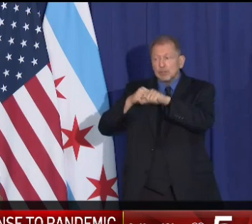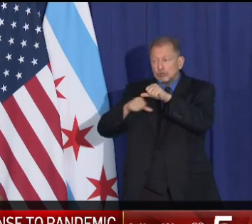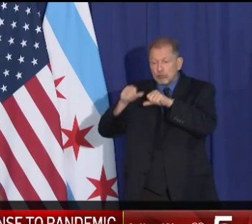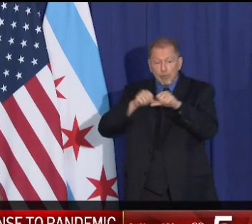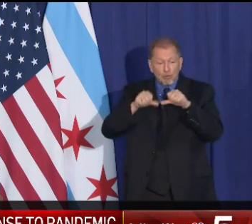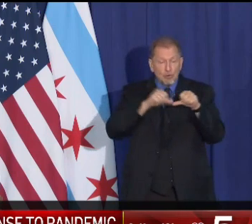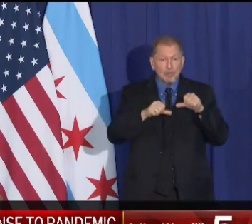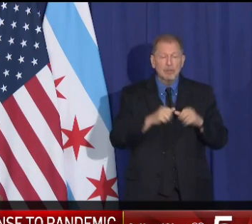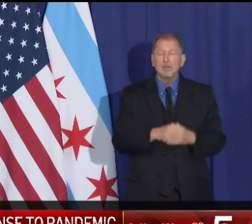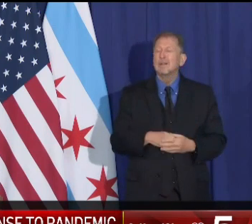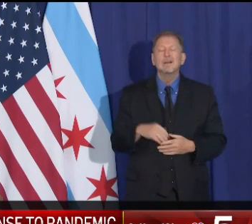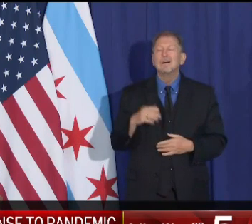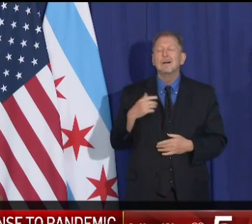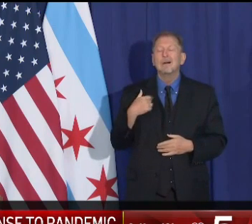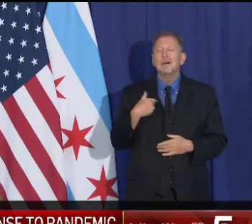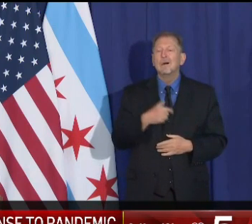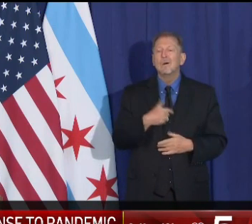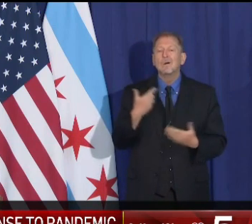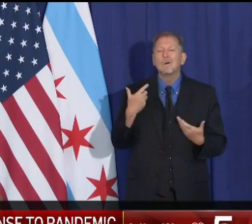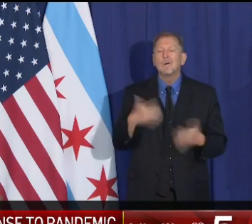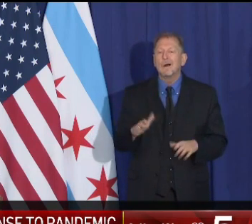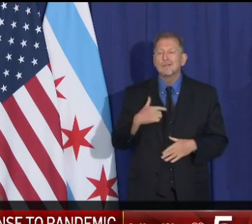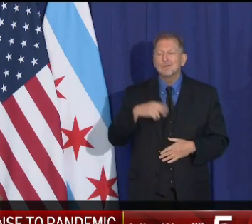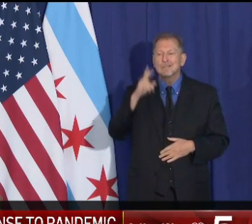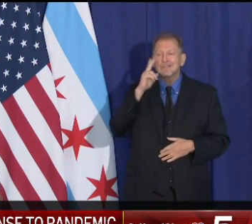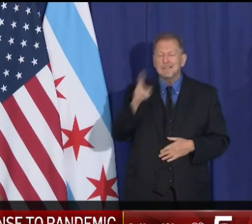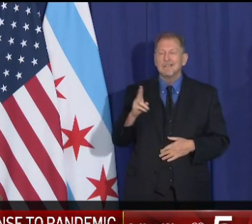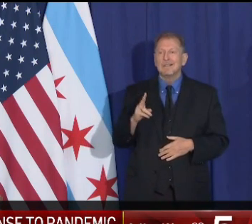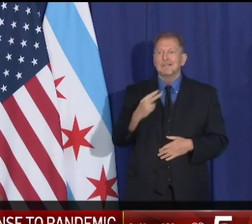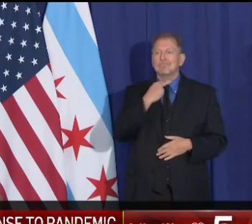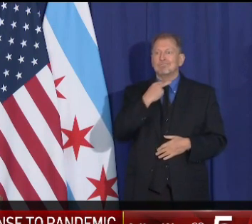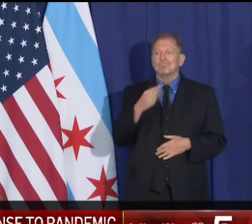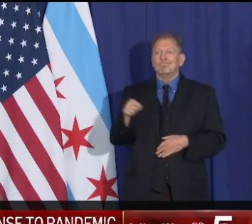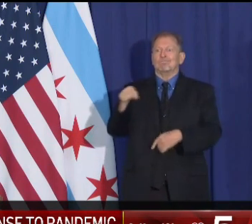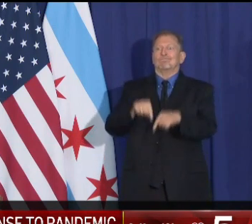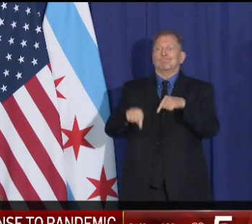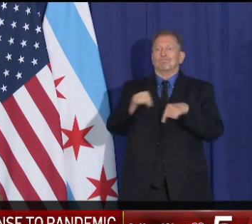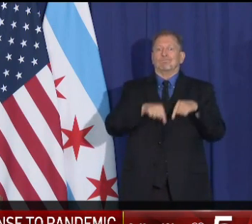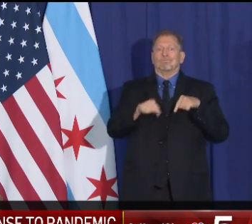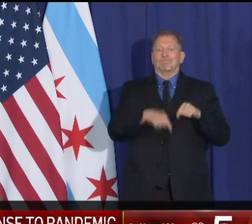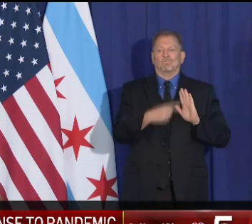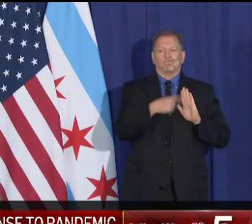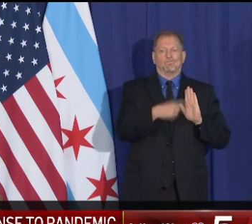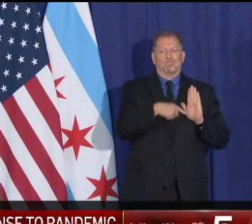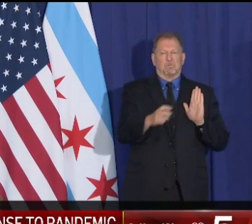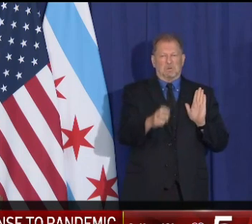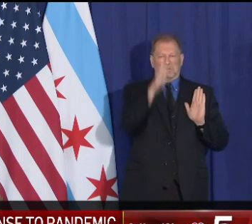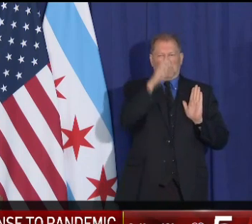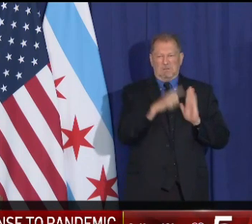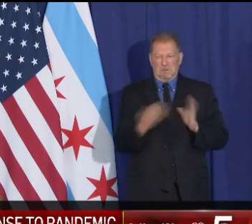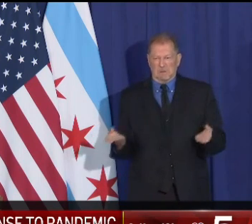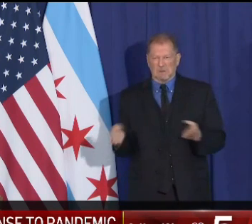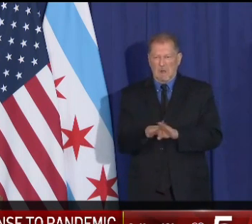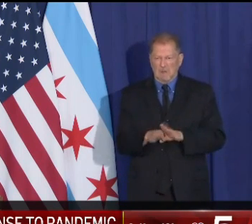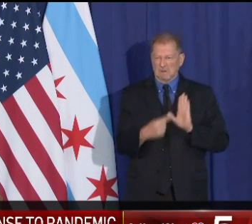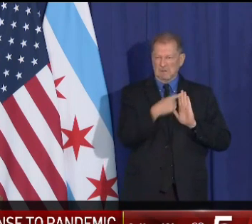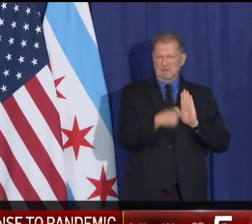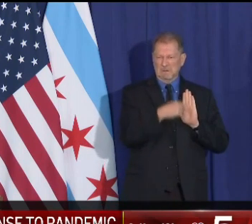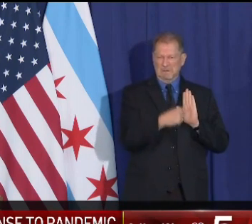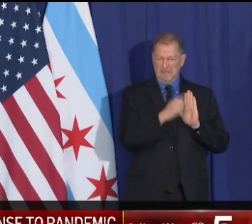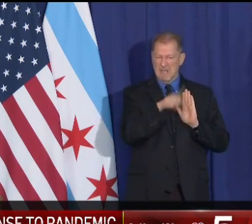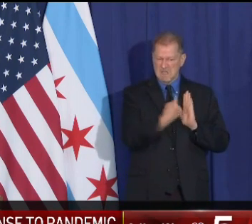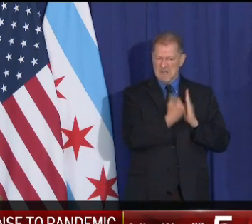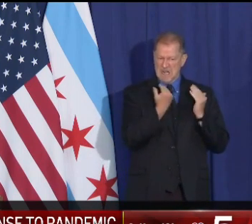We don't want to see us have to go back to the kind of restrictive measures that were commonplace